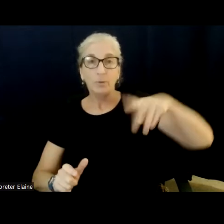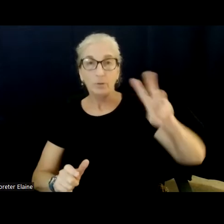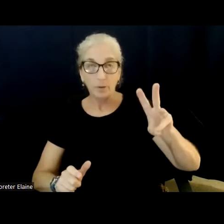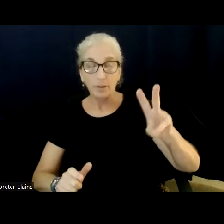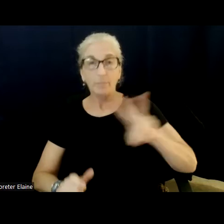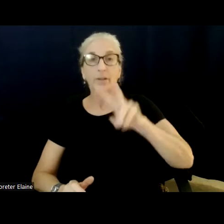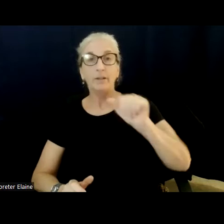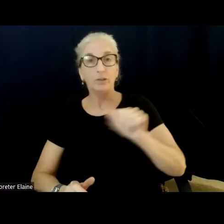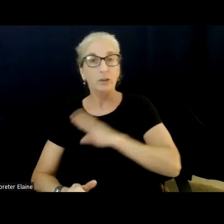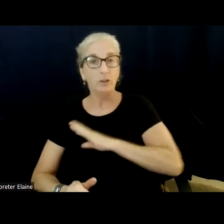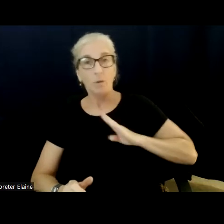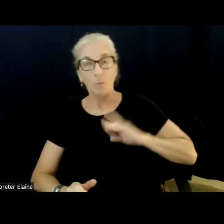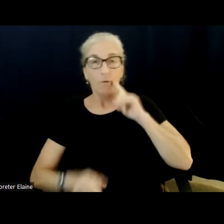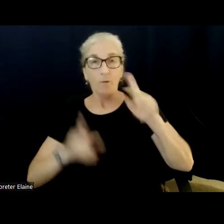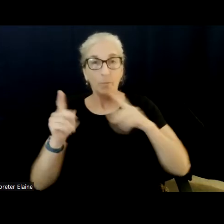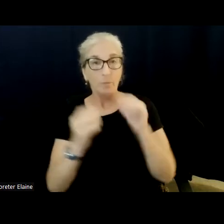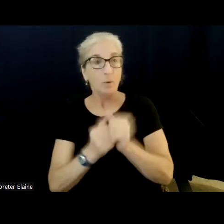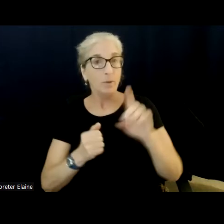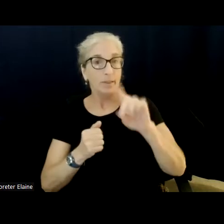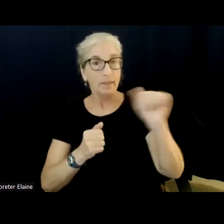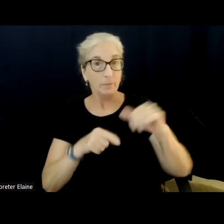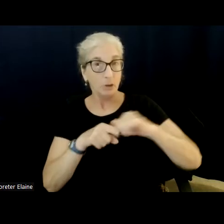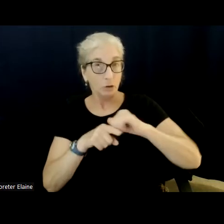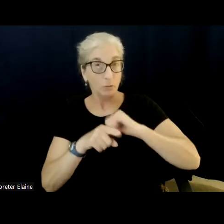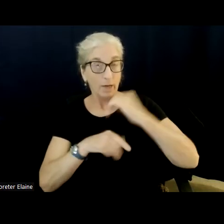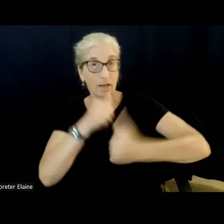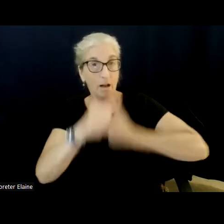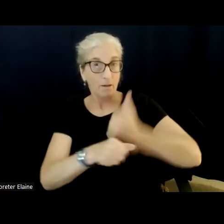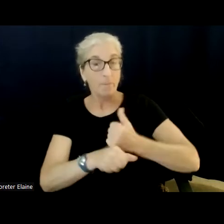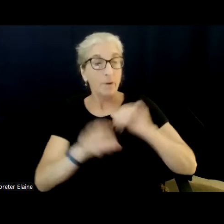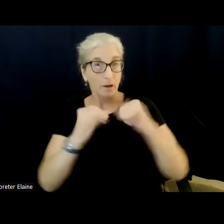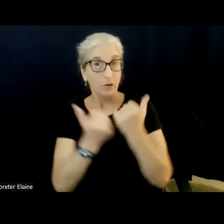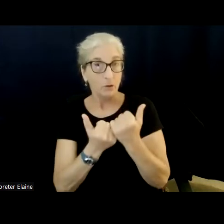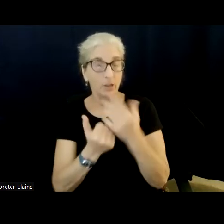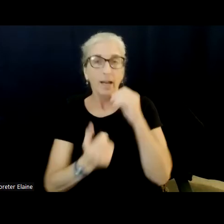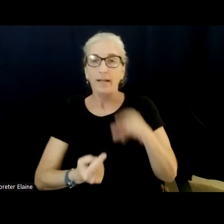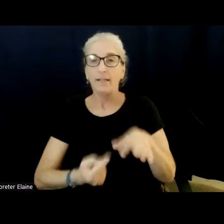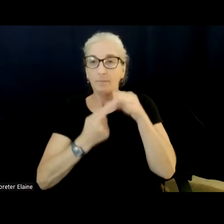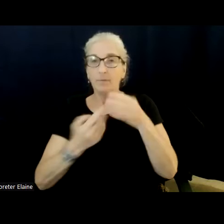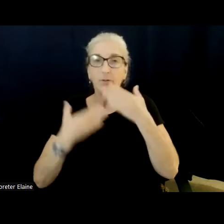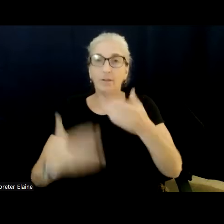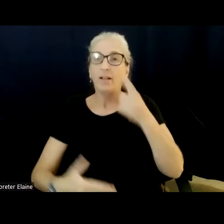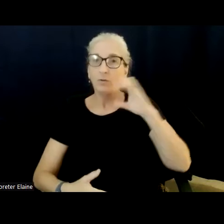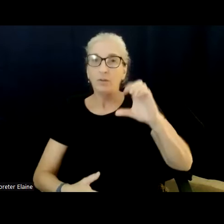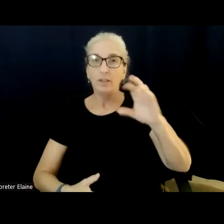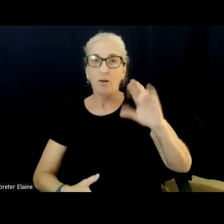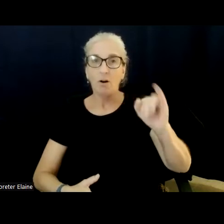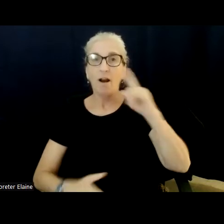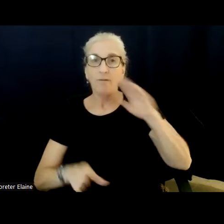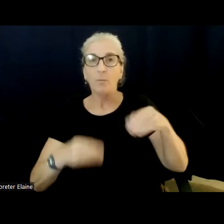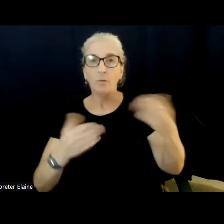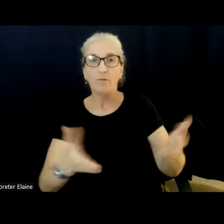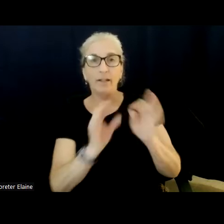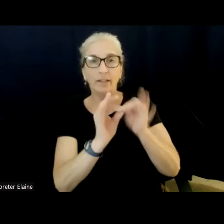with Disabilities Training Alumni Association, and special thanks to CRI for supplying the interpreters.